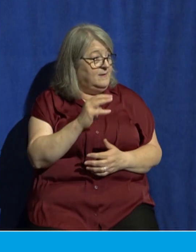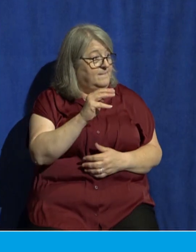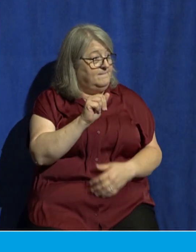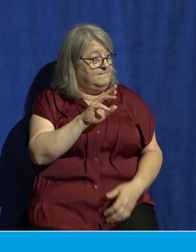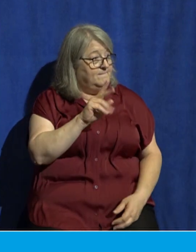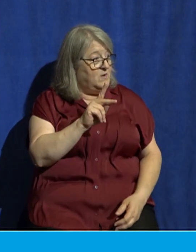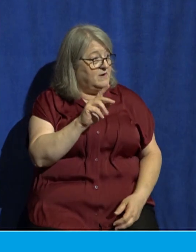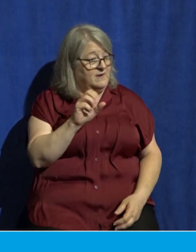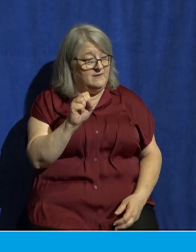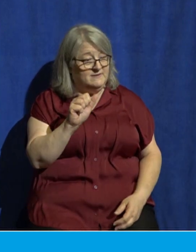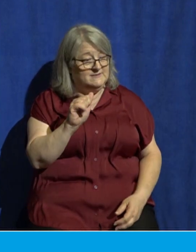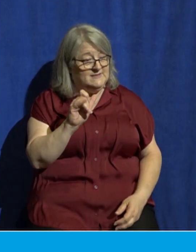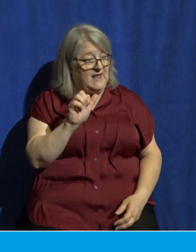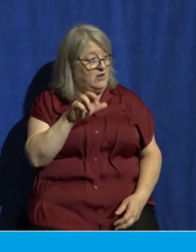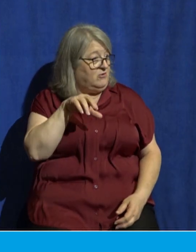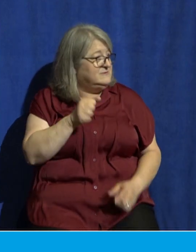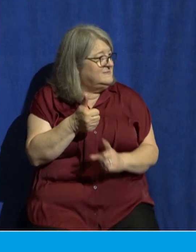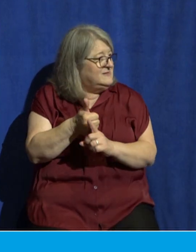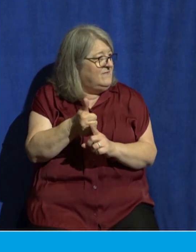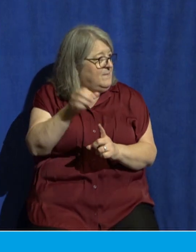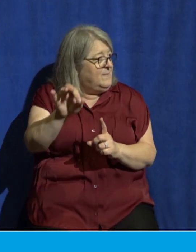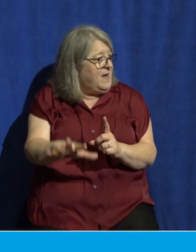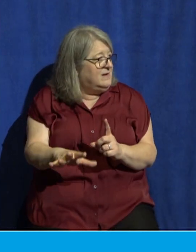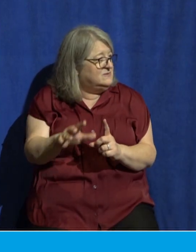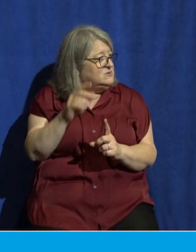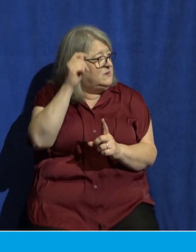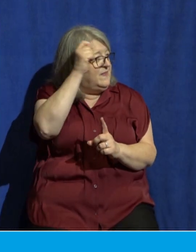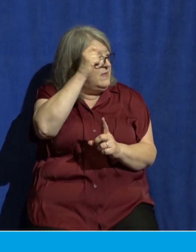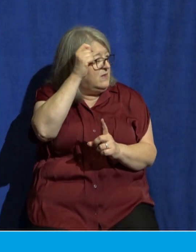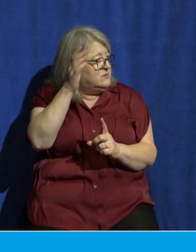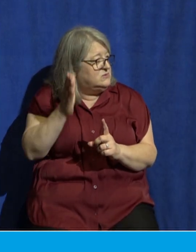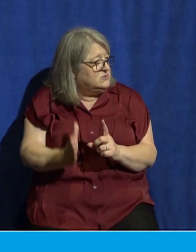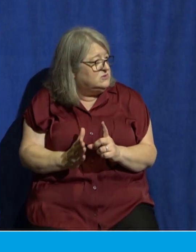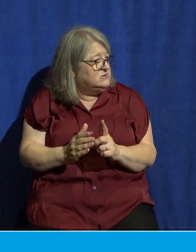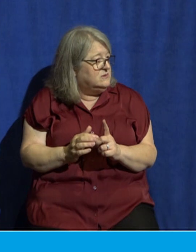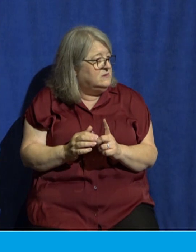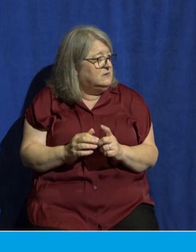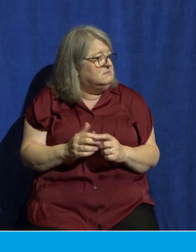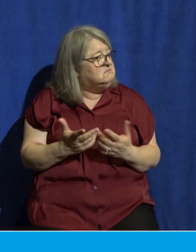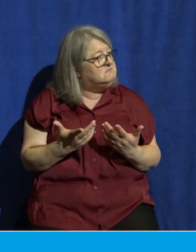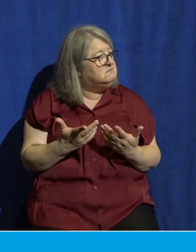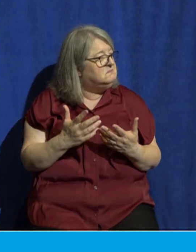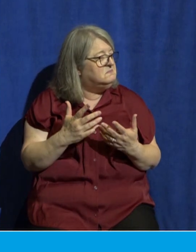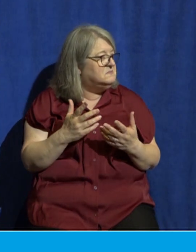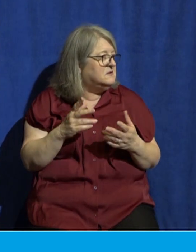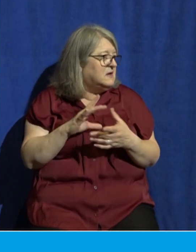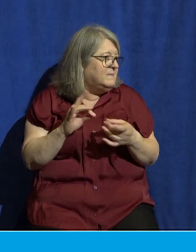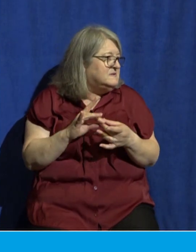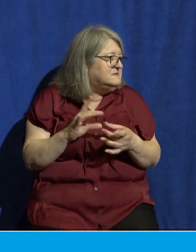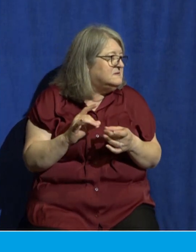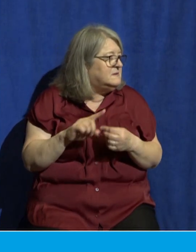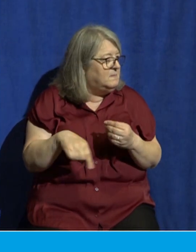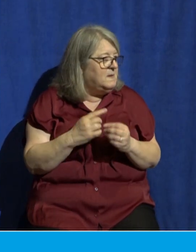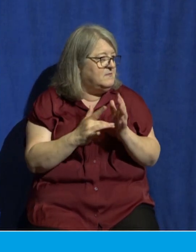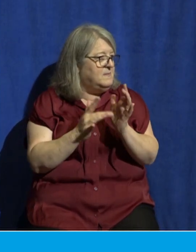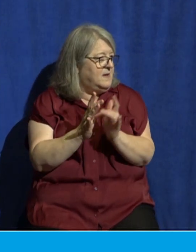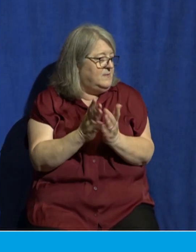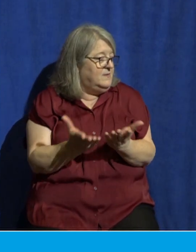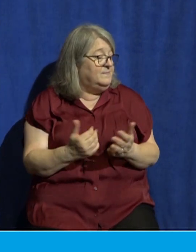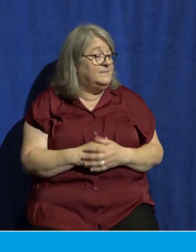a pastor and theologian, does a lot of cultural commentary, he says that in 2023